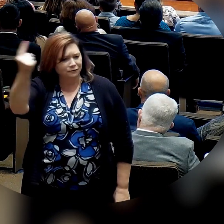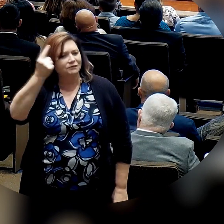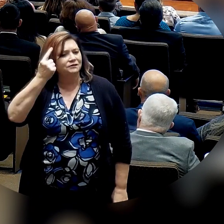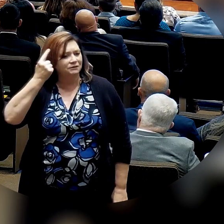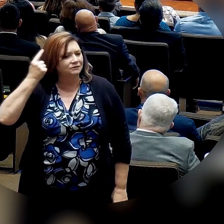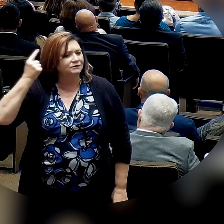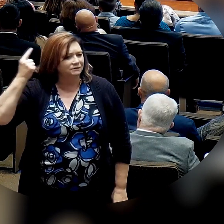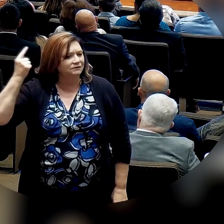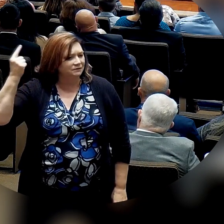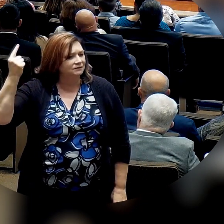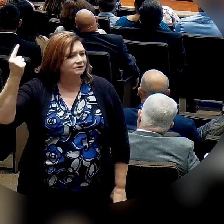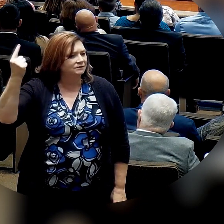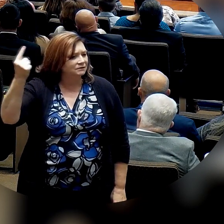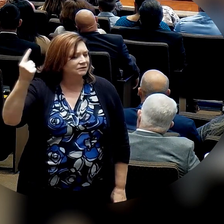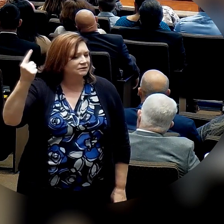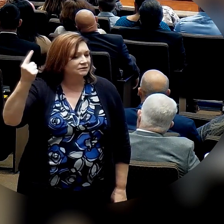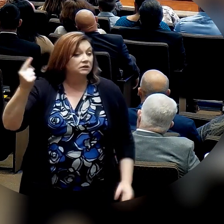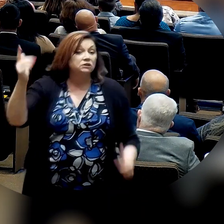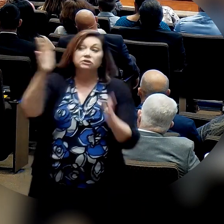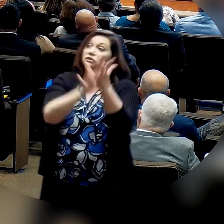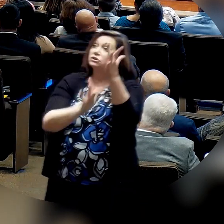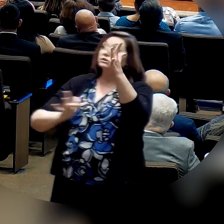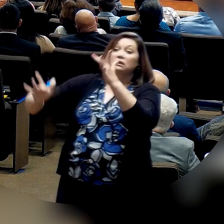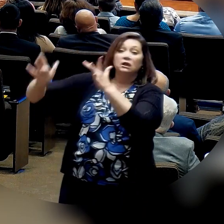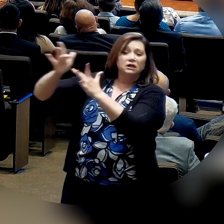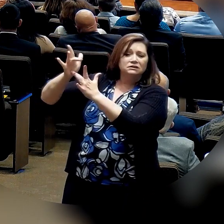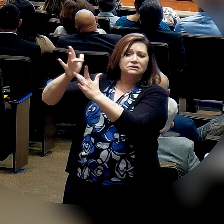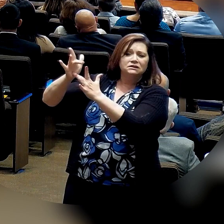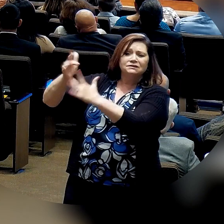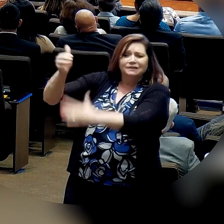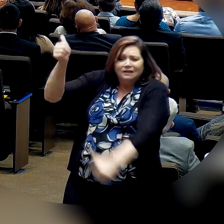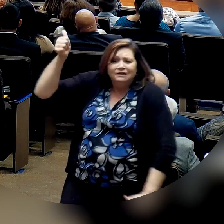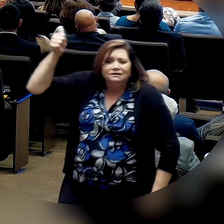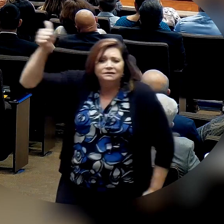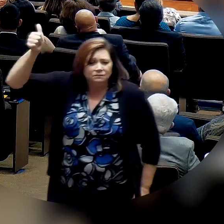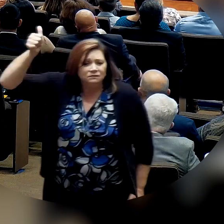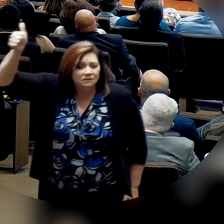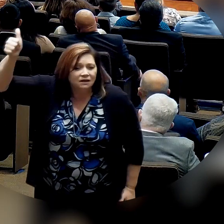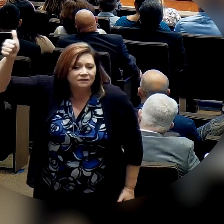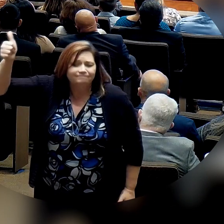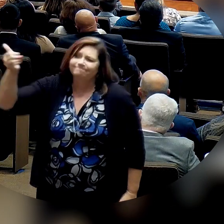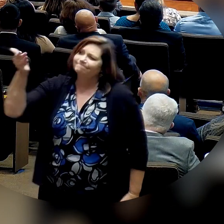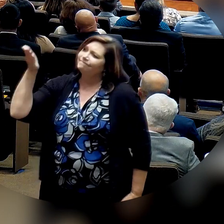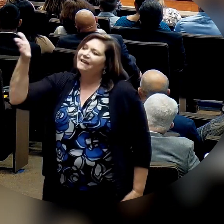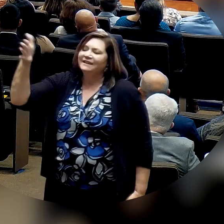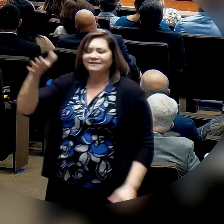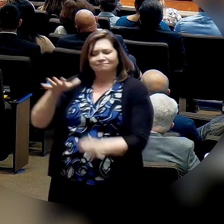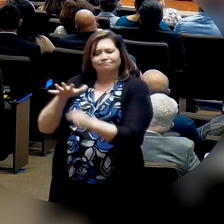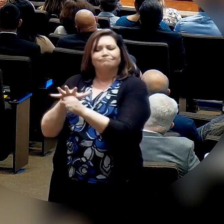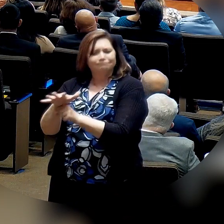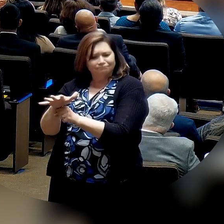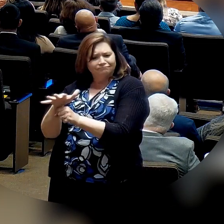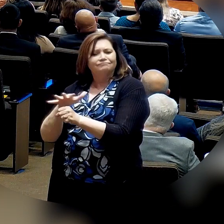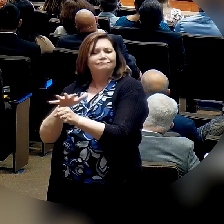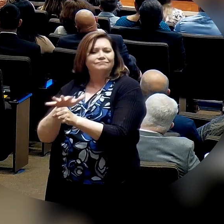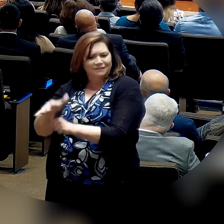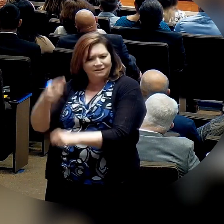He is all we need.